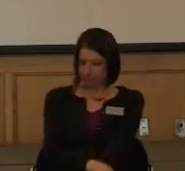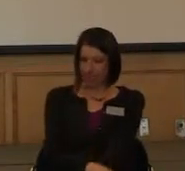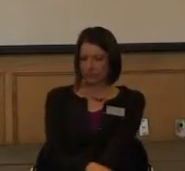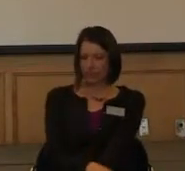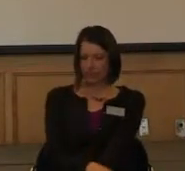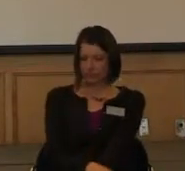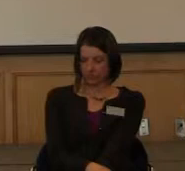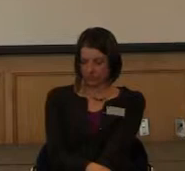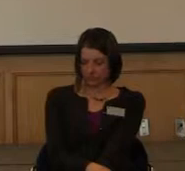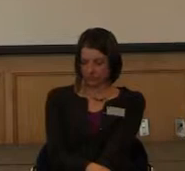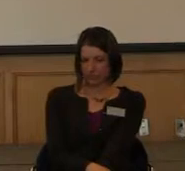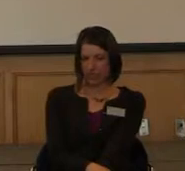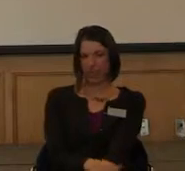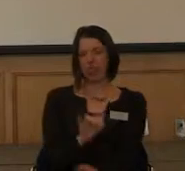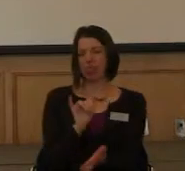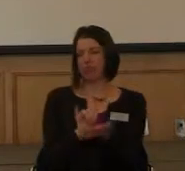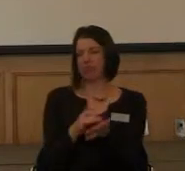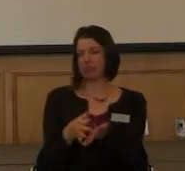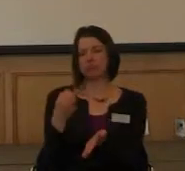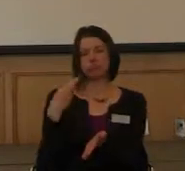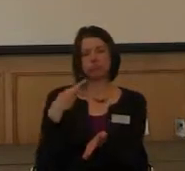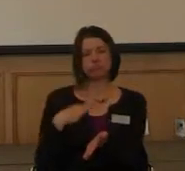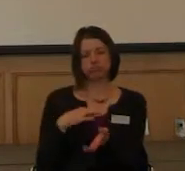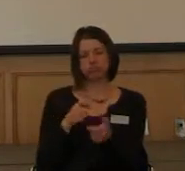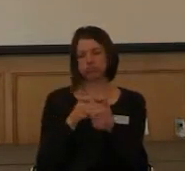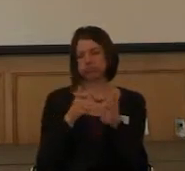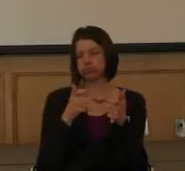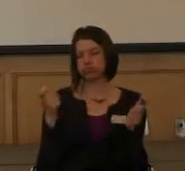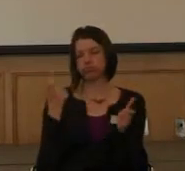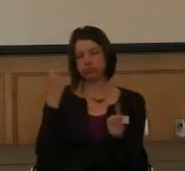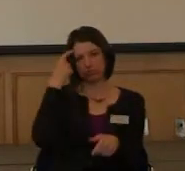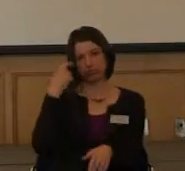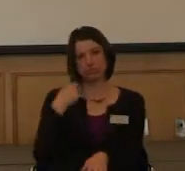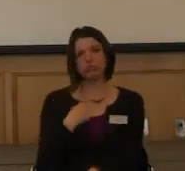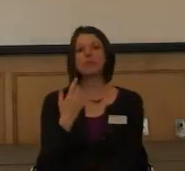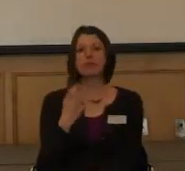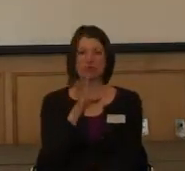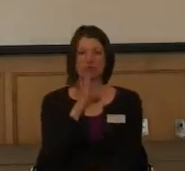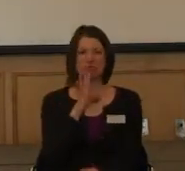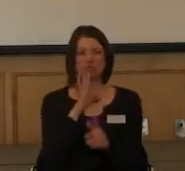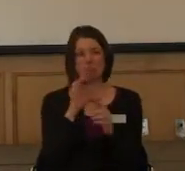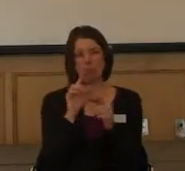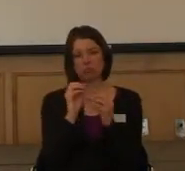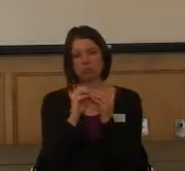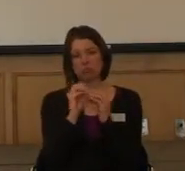has the benefit. And I'll talk a little bit more about that here in a second.